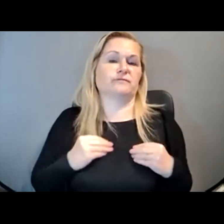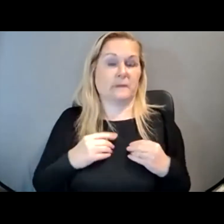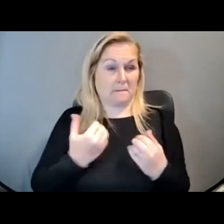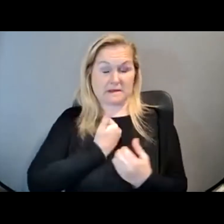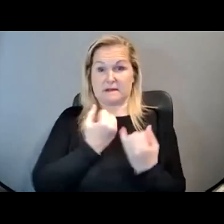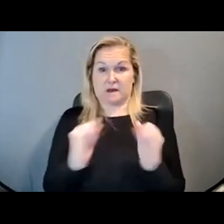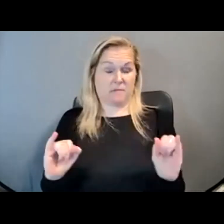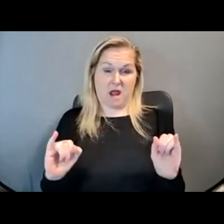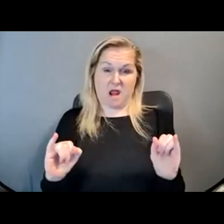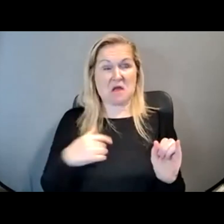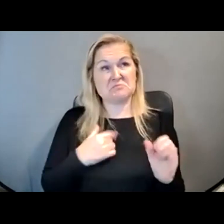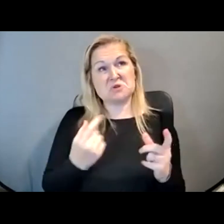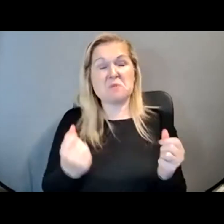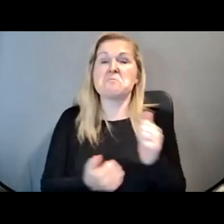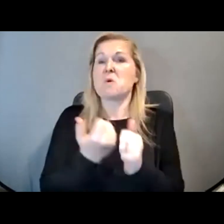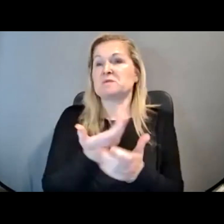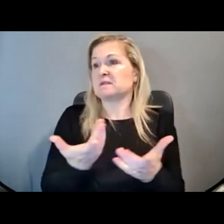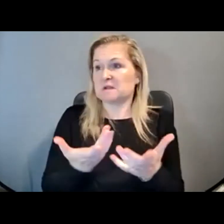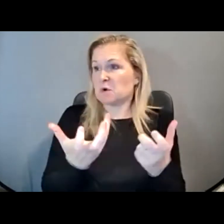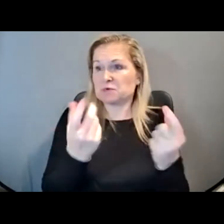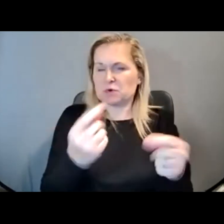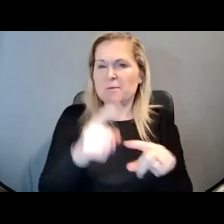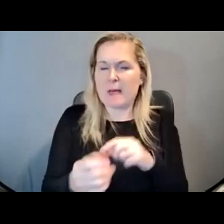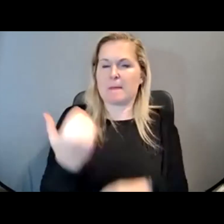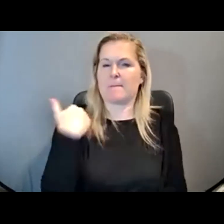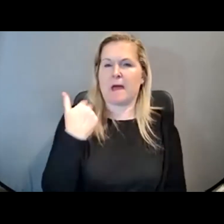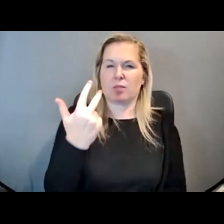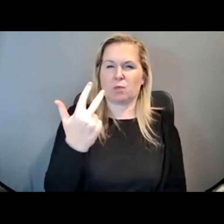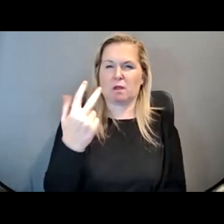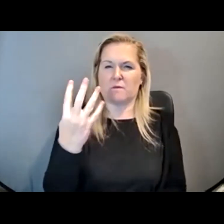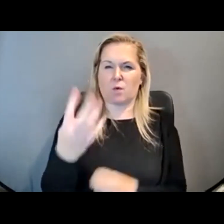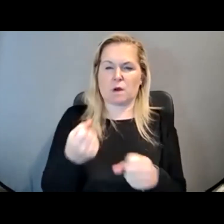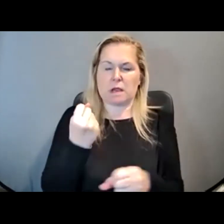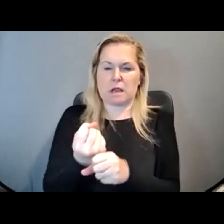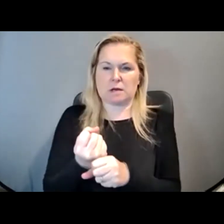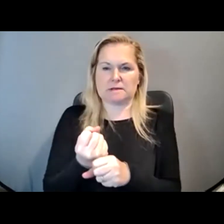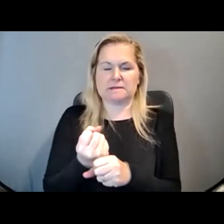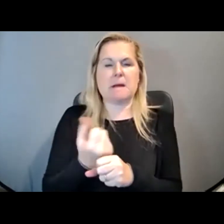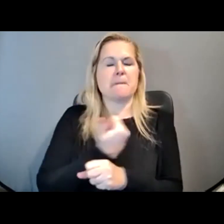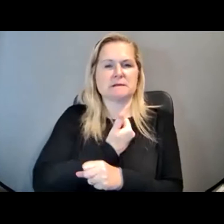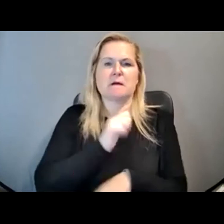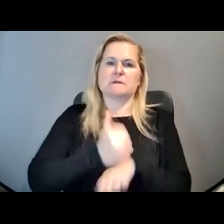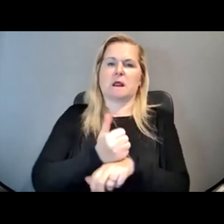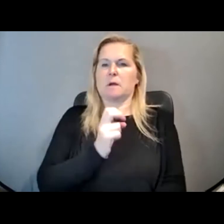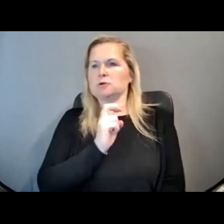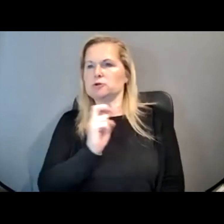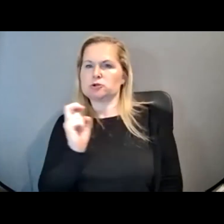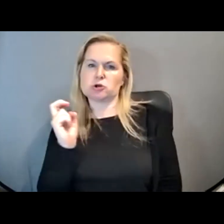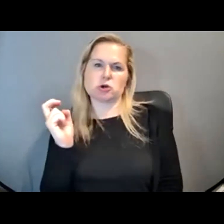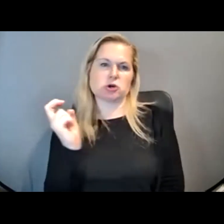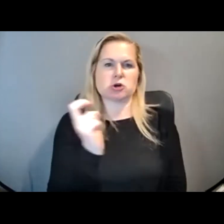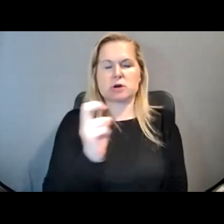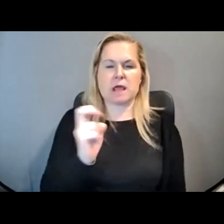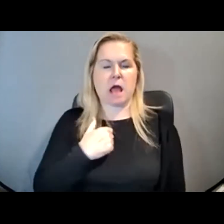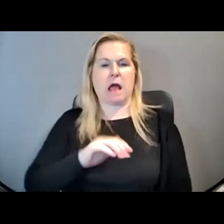most things that I want to do. But in the past three or four years, I've really gone on this journey of Emily the Dreamer,